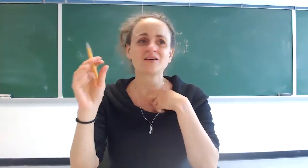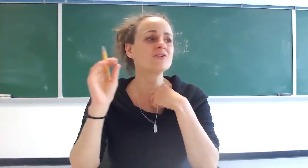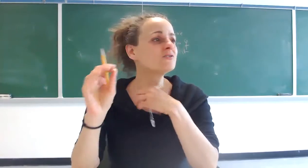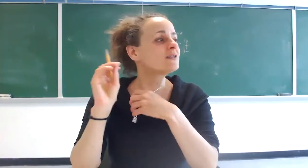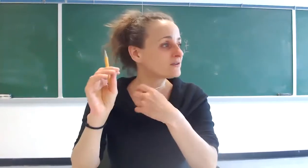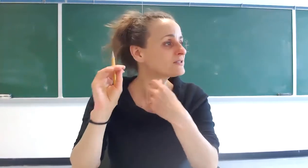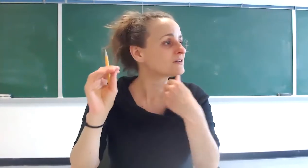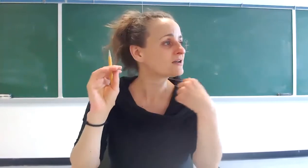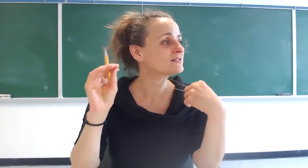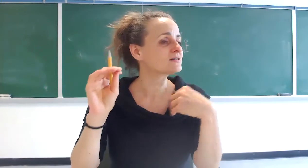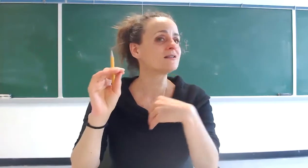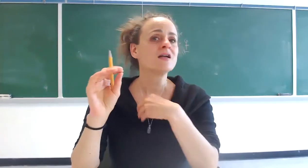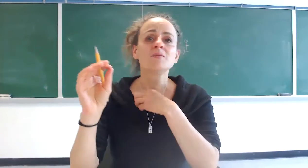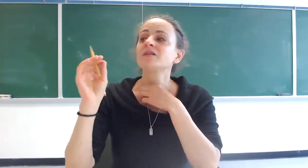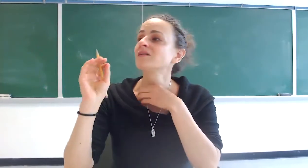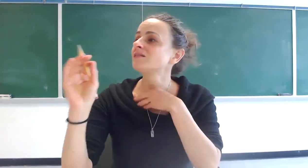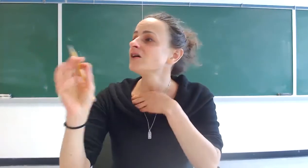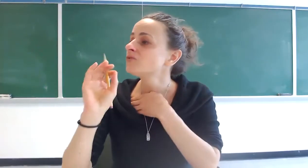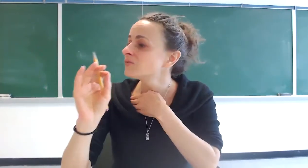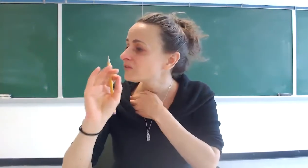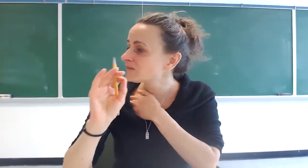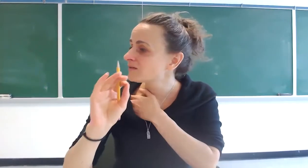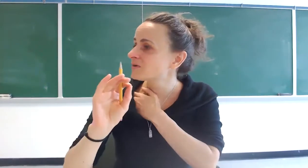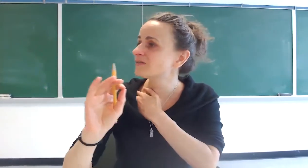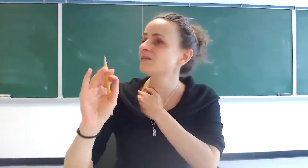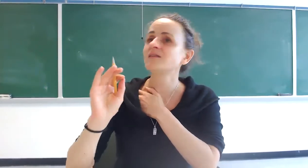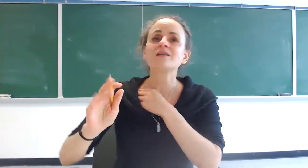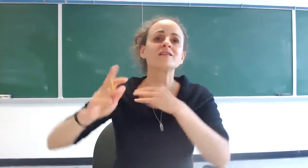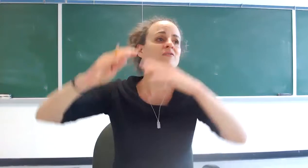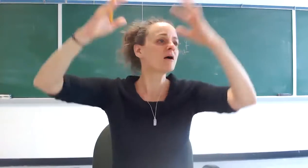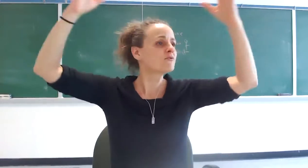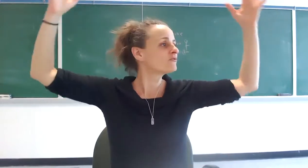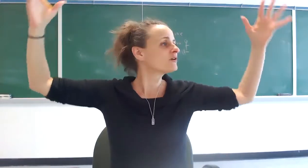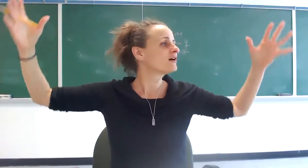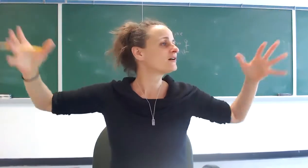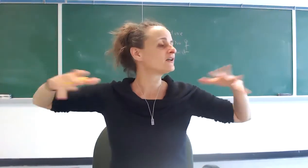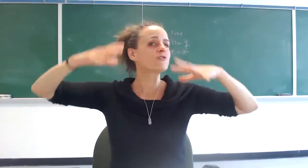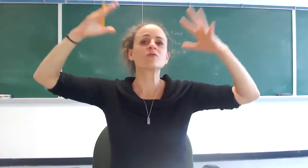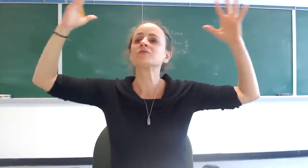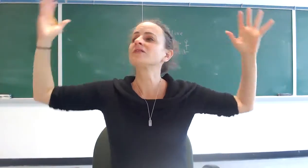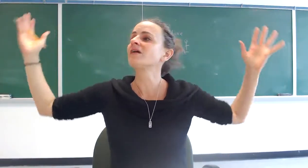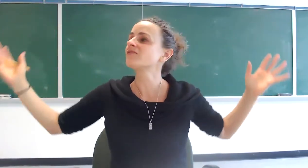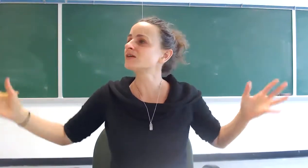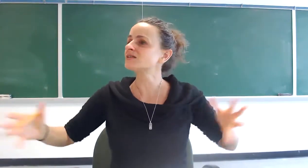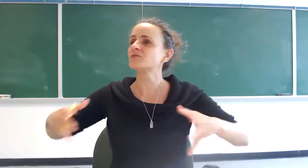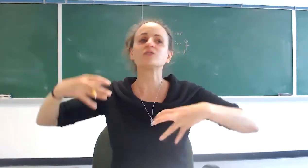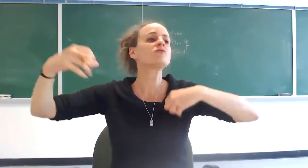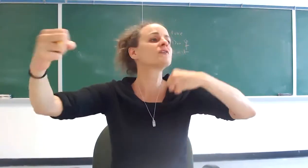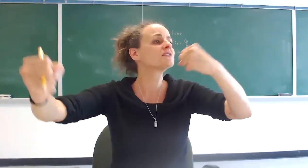to argue that there is a god still but he's not who we thought he was he is not this powerful god and thrown in the heavens who intervenes in